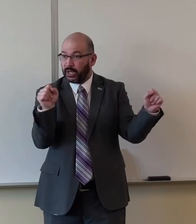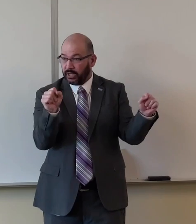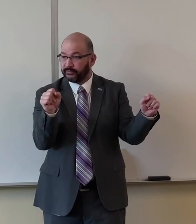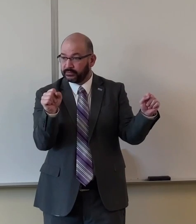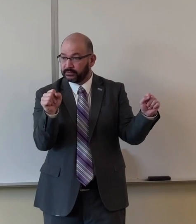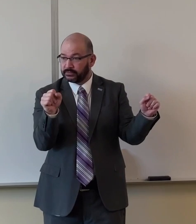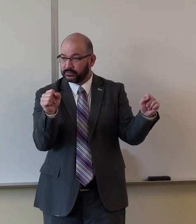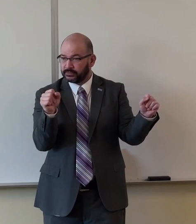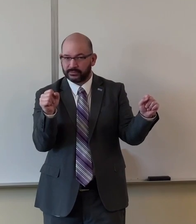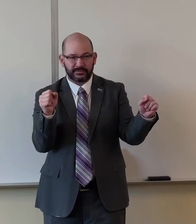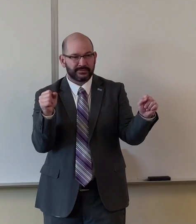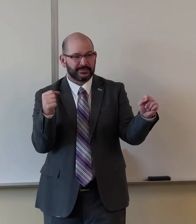because of our salvation